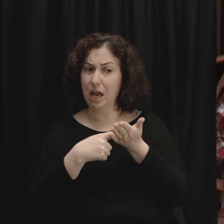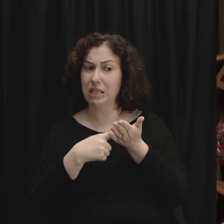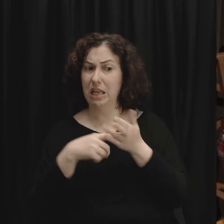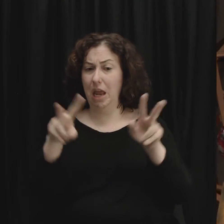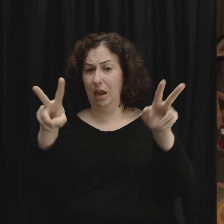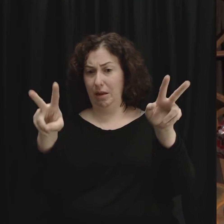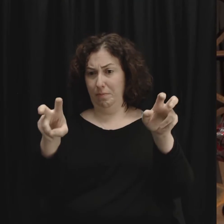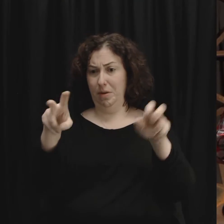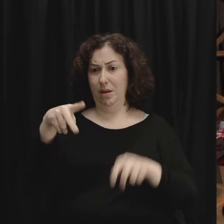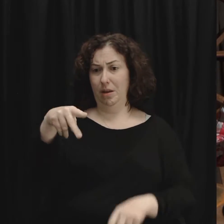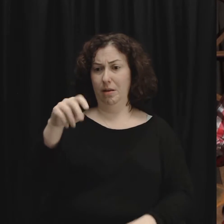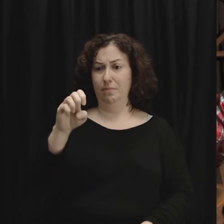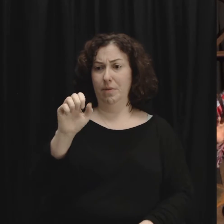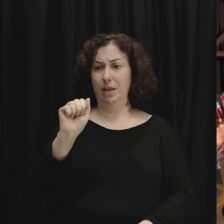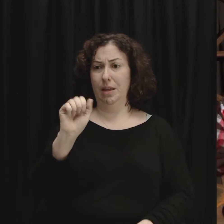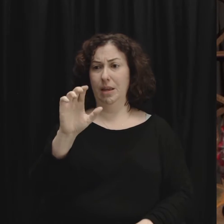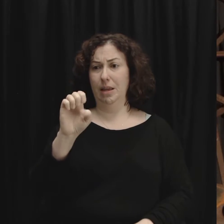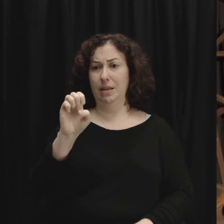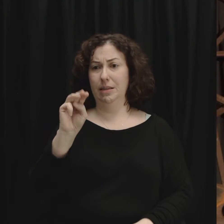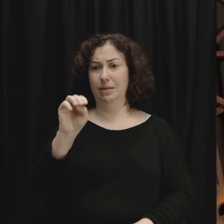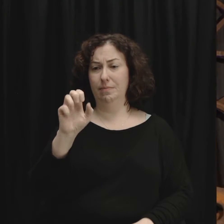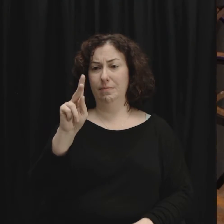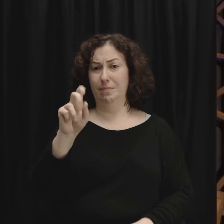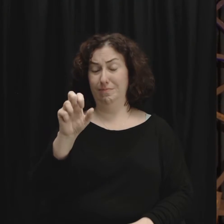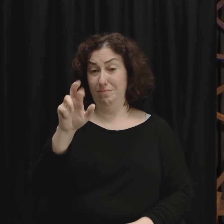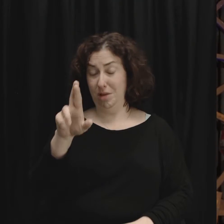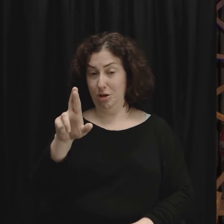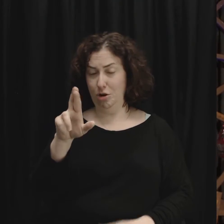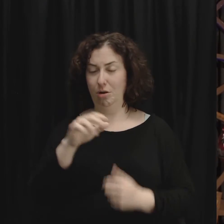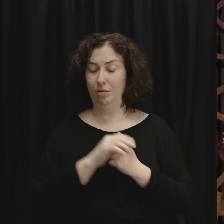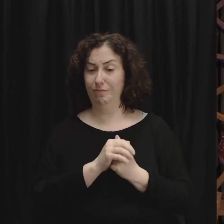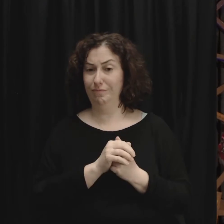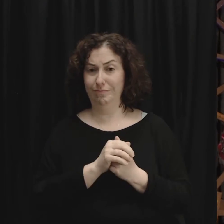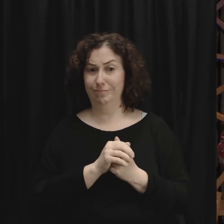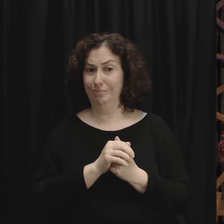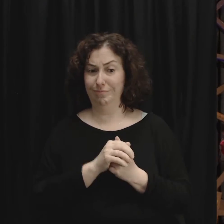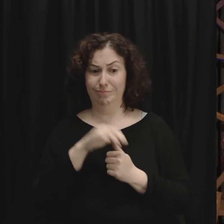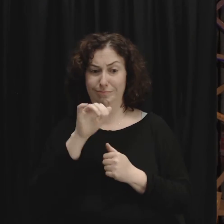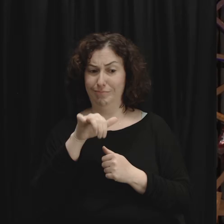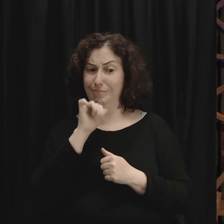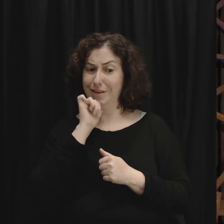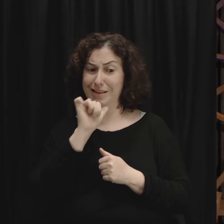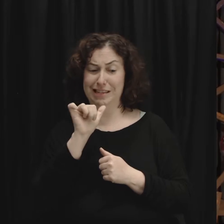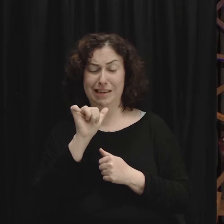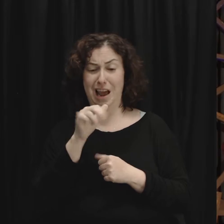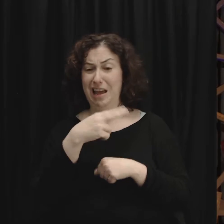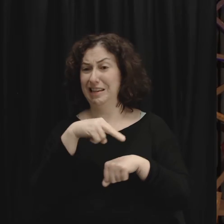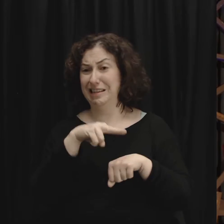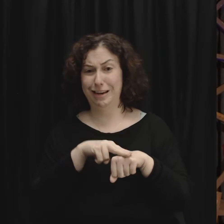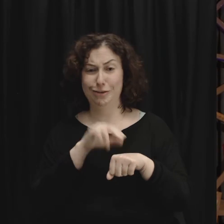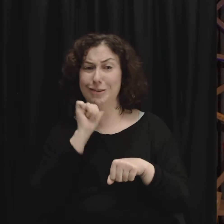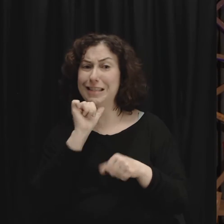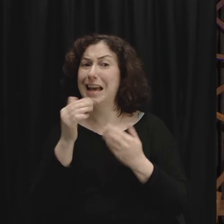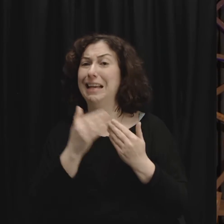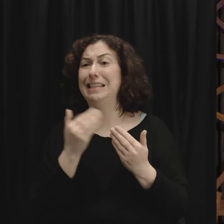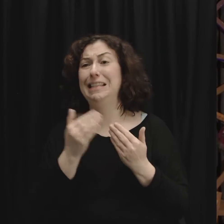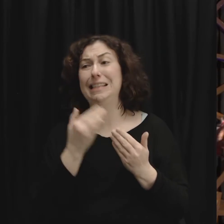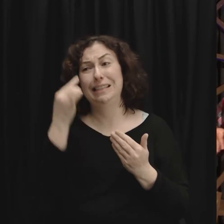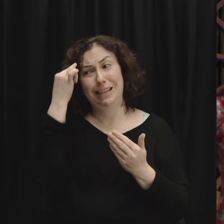is calling me to be a peacemaker. The first point I want to make is that this does not come naturally or easy to any one of us. We are